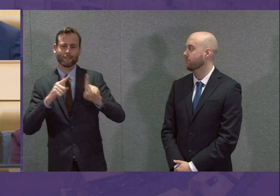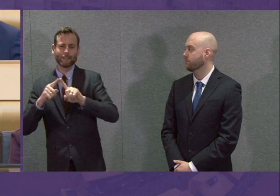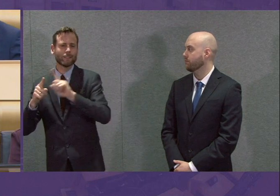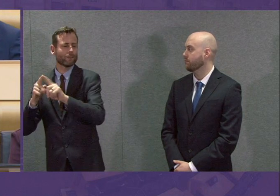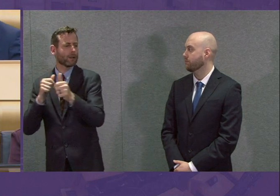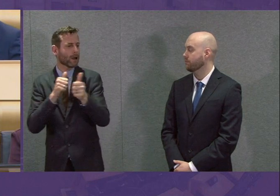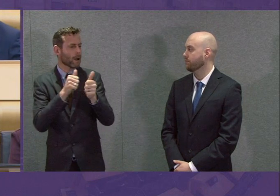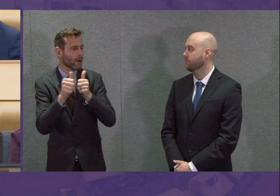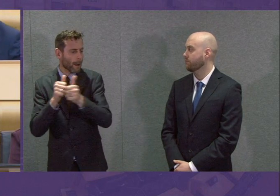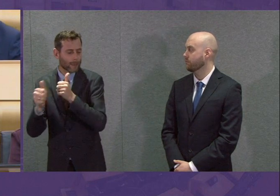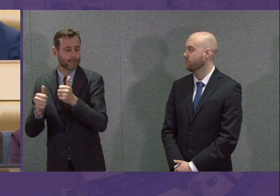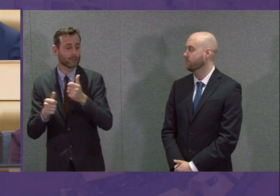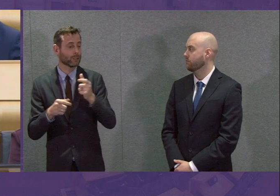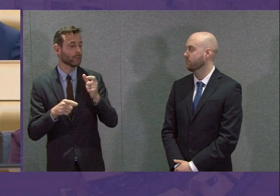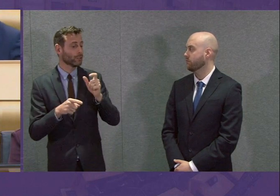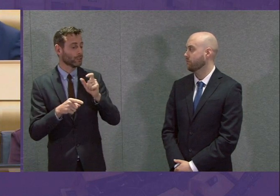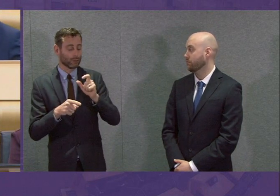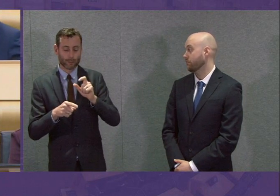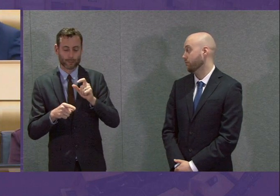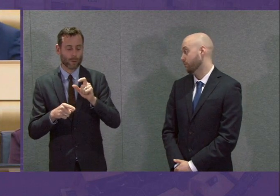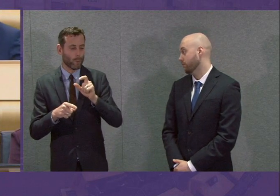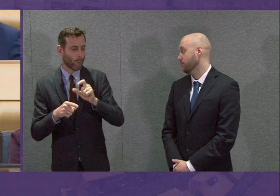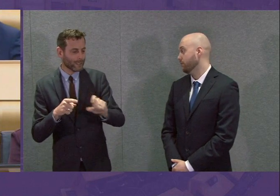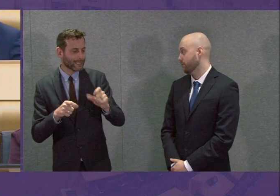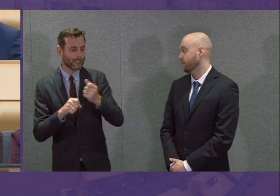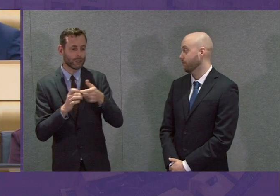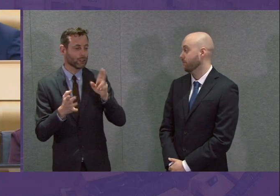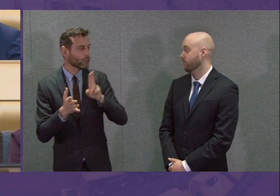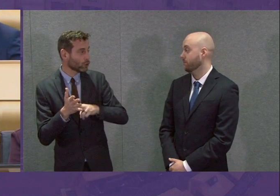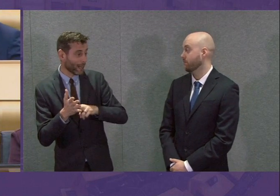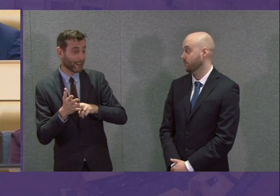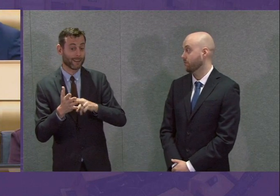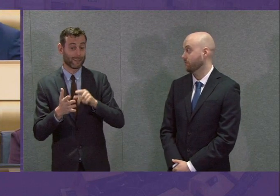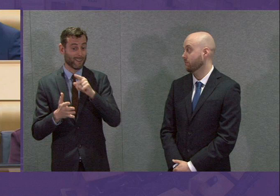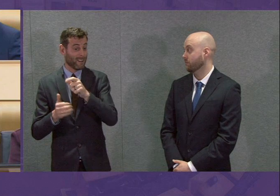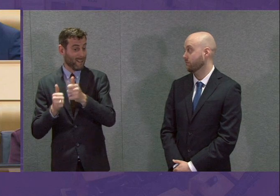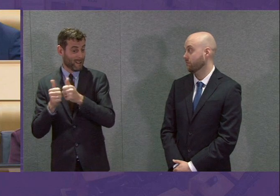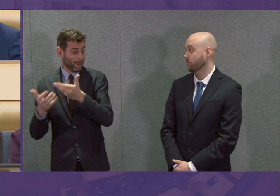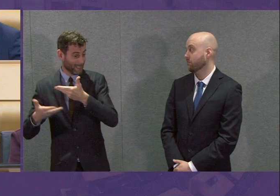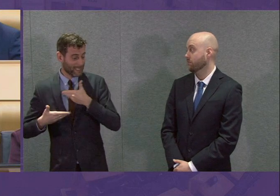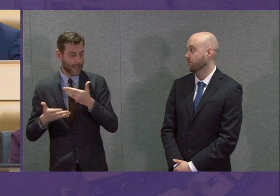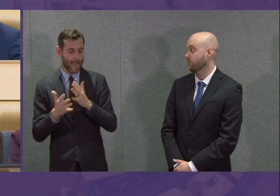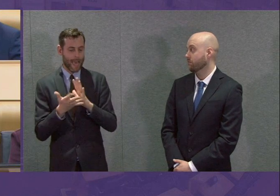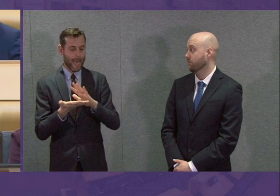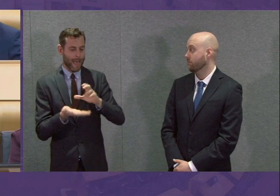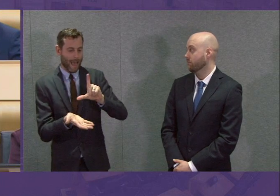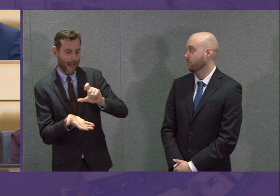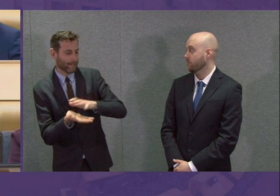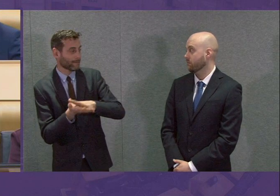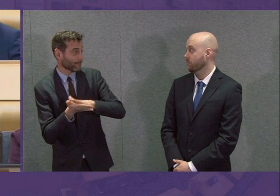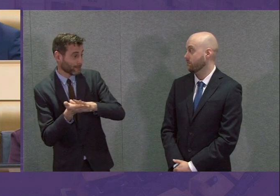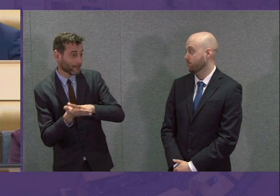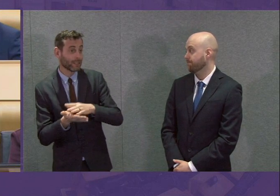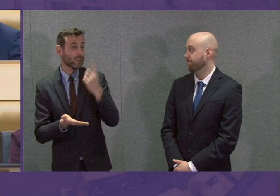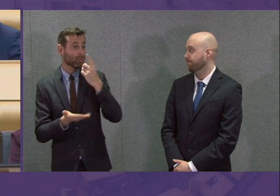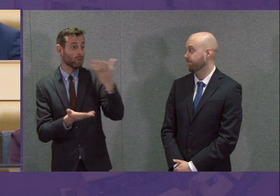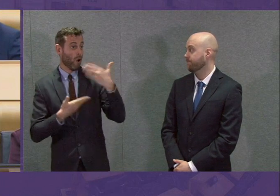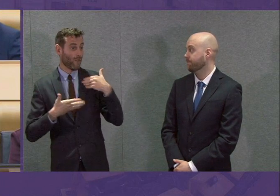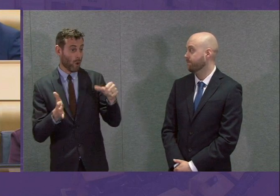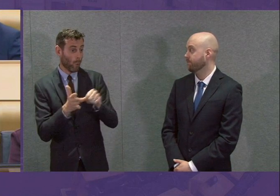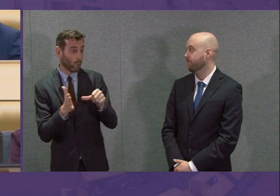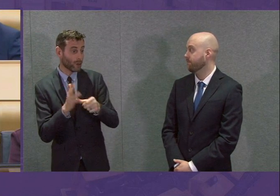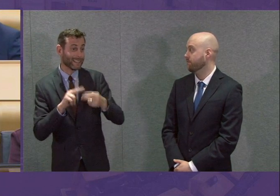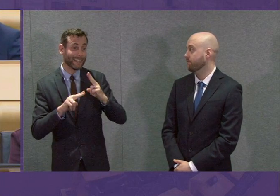gin and whisky distillers making hand sanitiser, we've got I've had offers of timber if we need to build things, I've had